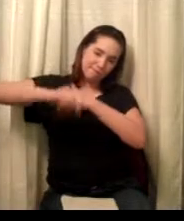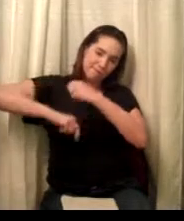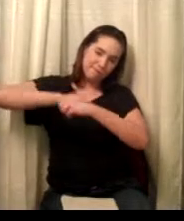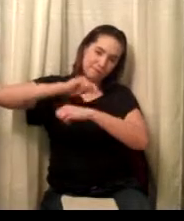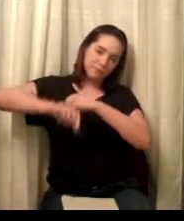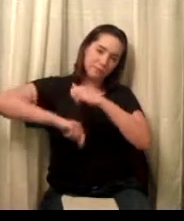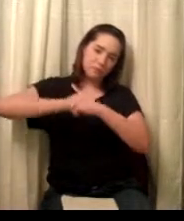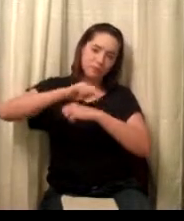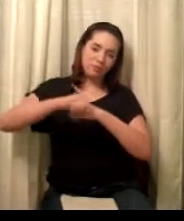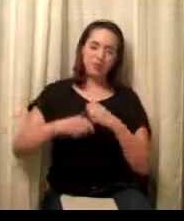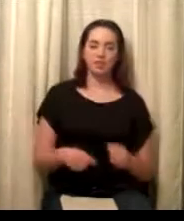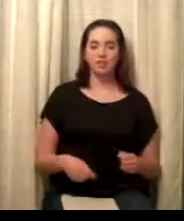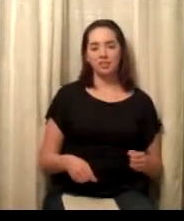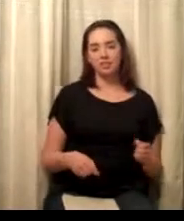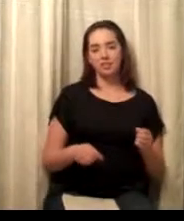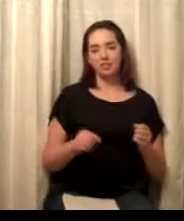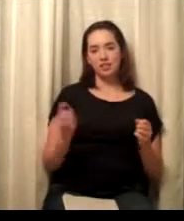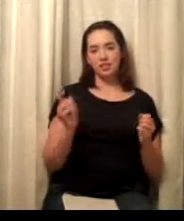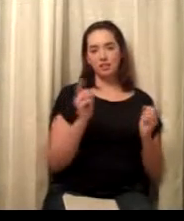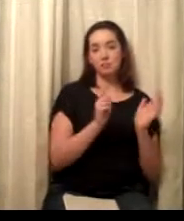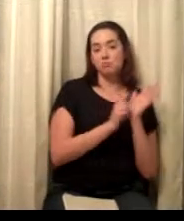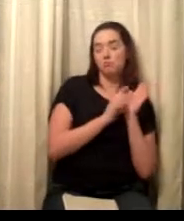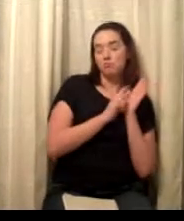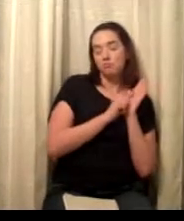Chris is very close in his emotions.